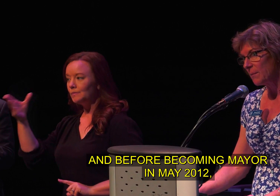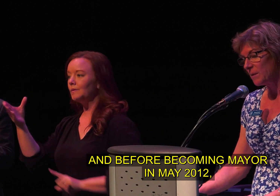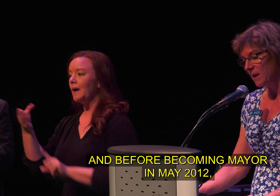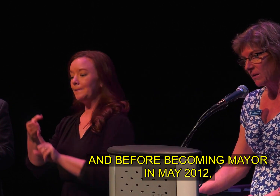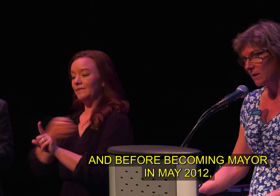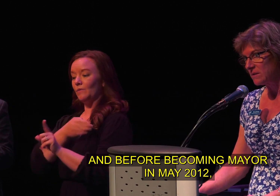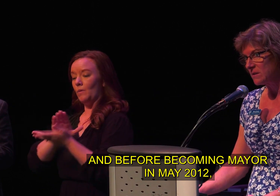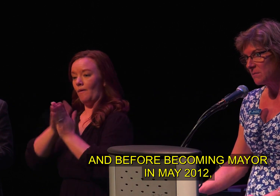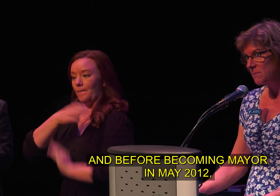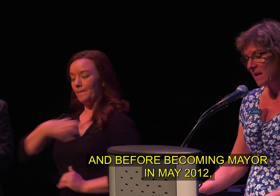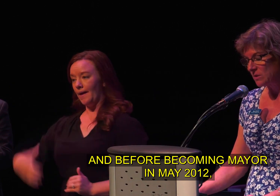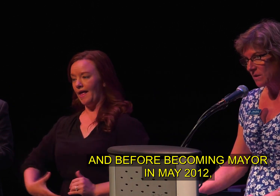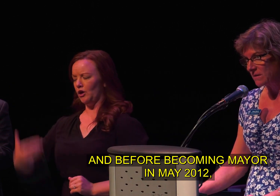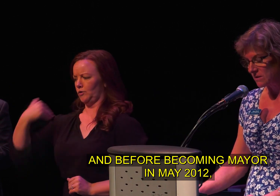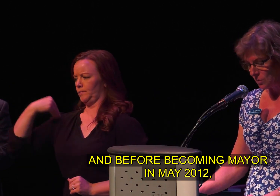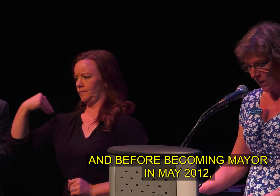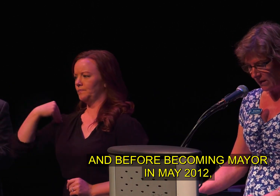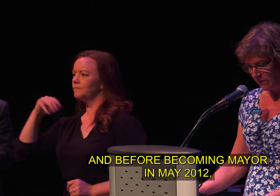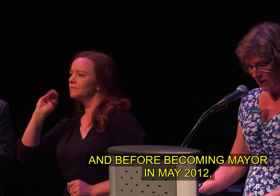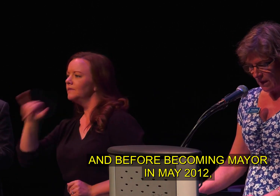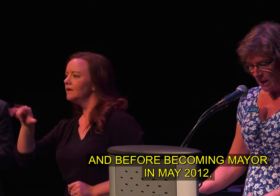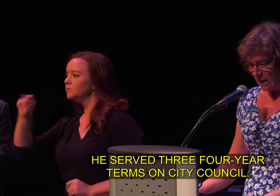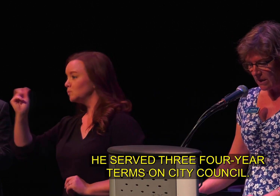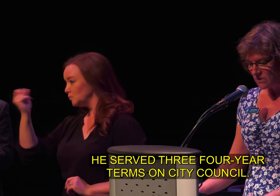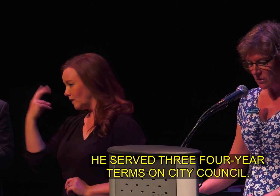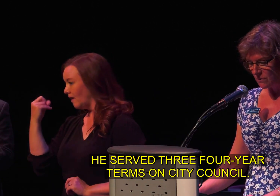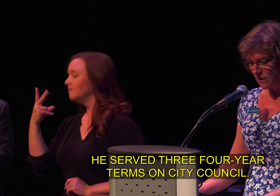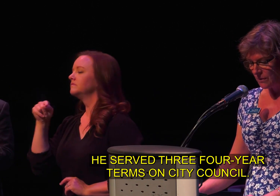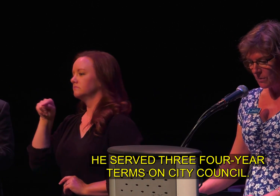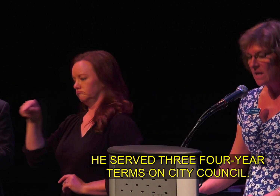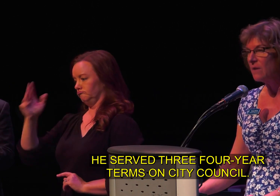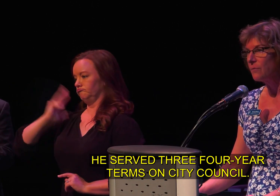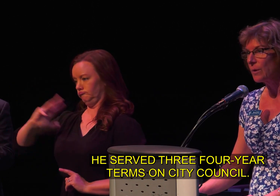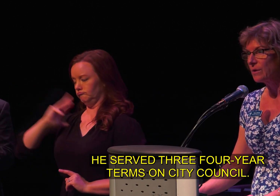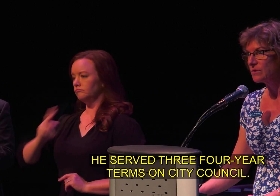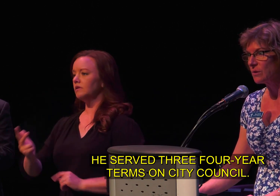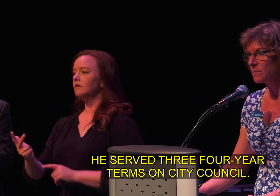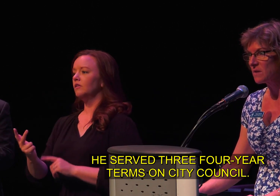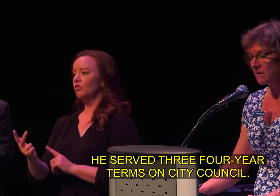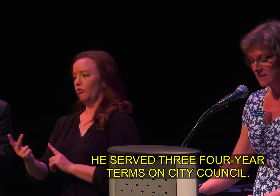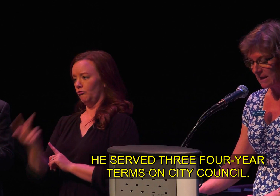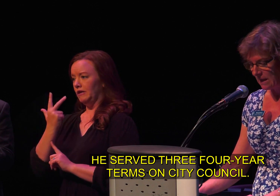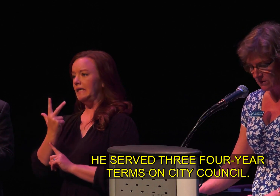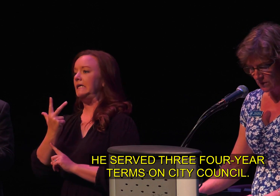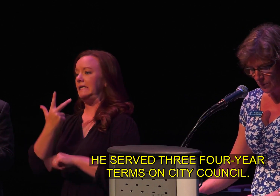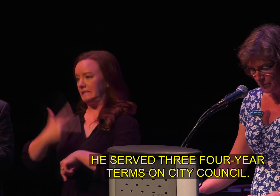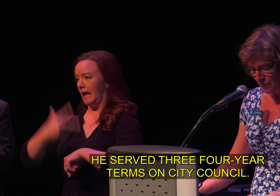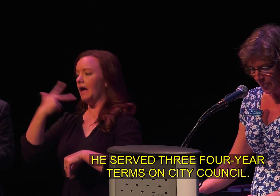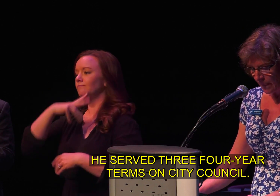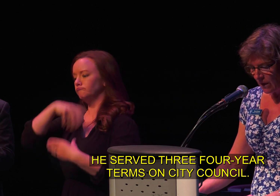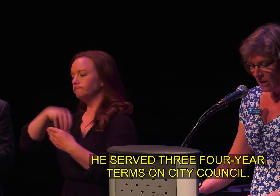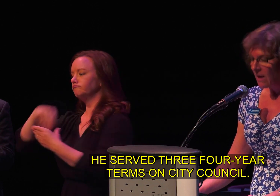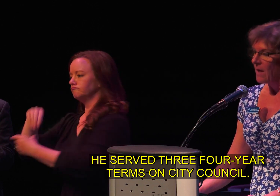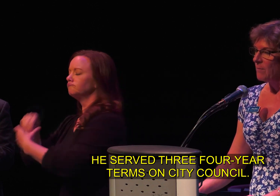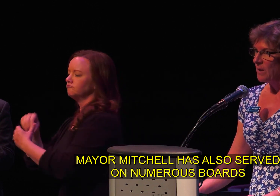becoming mayor in May 2012, he served three four-year terms on city council.